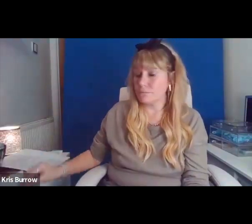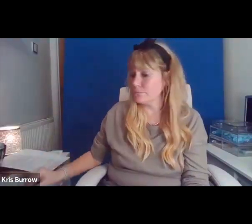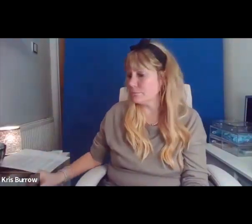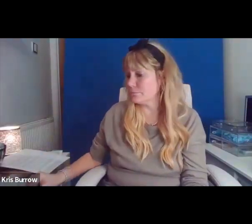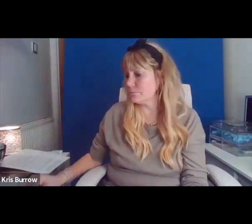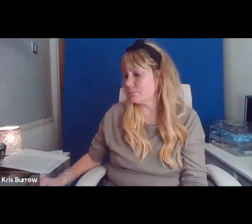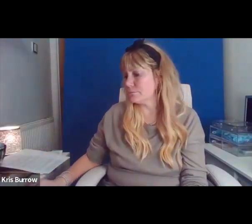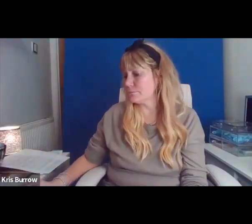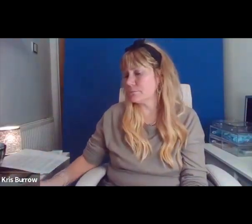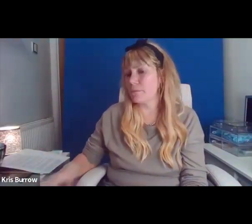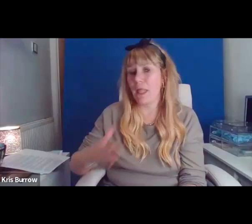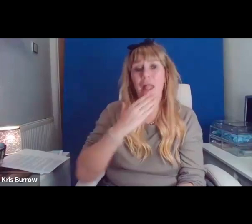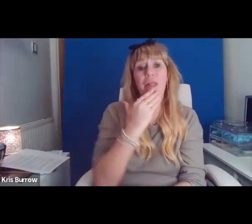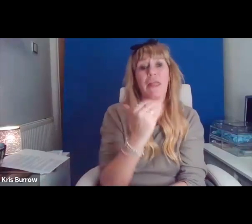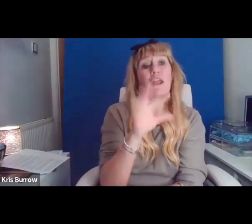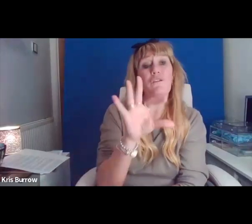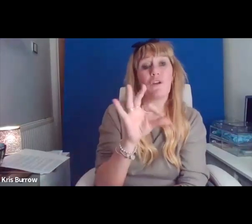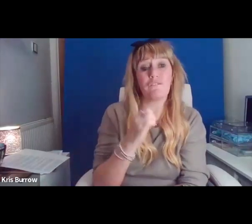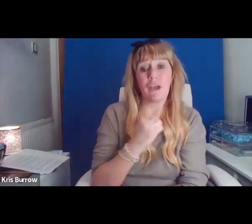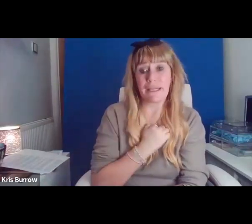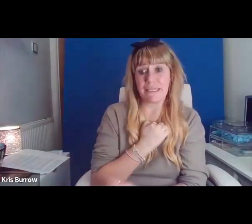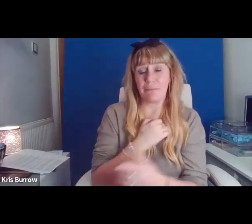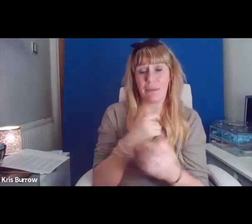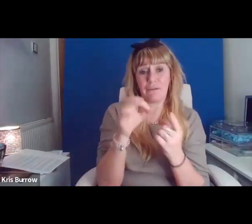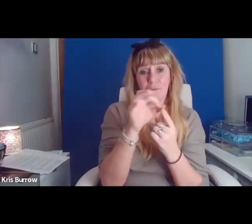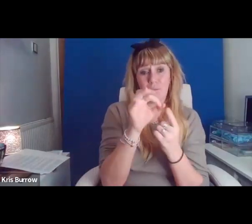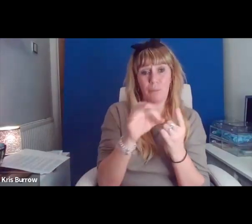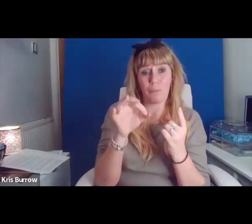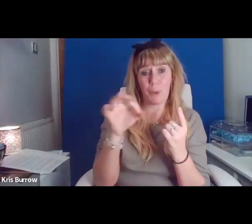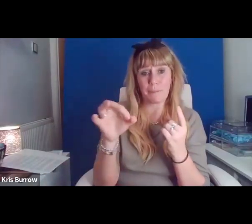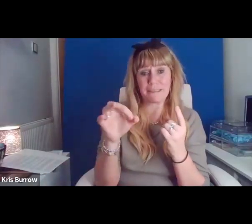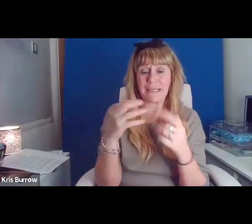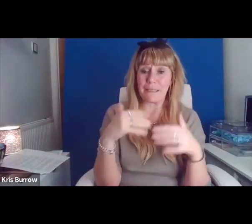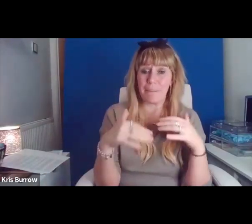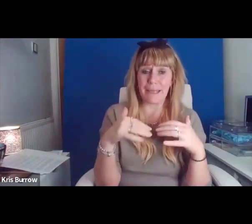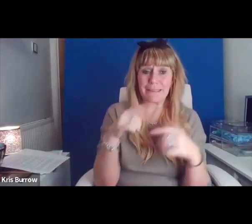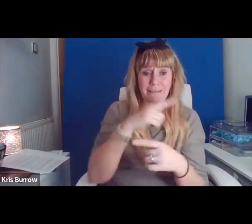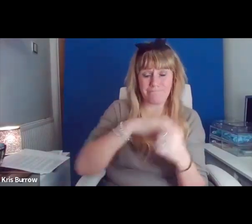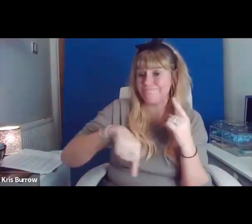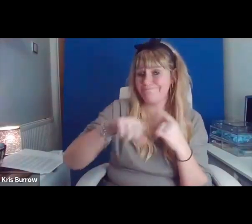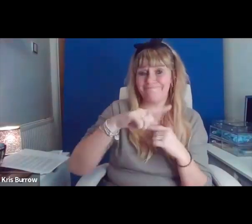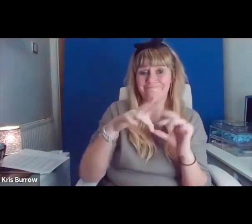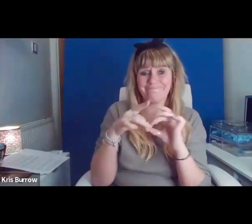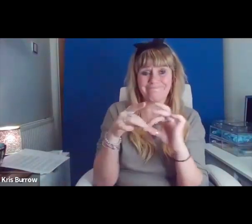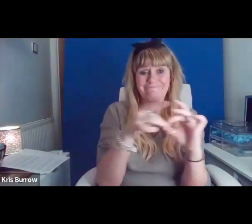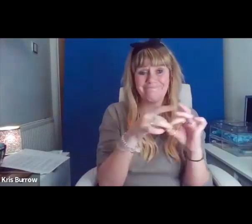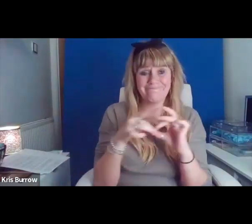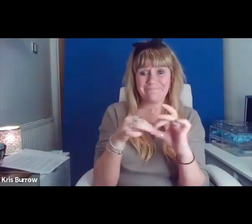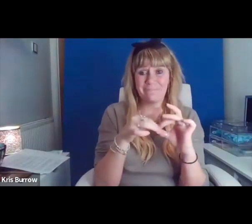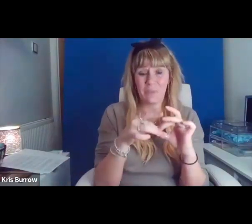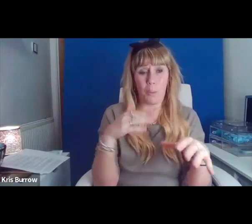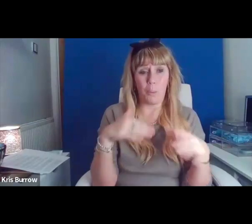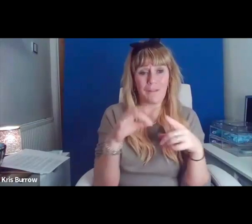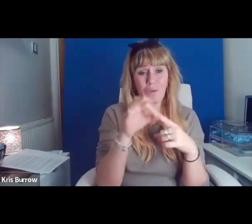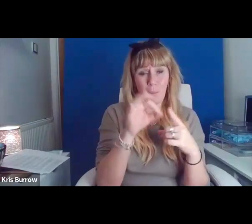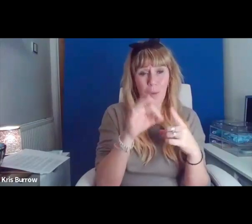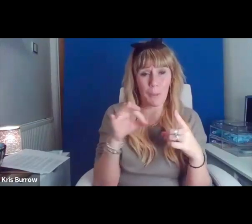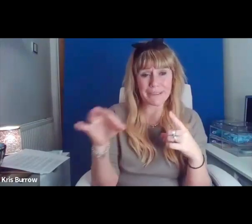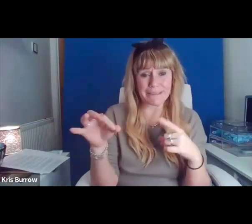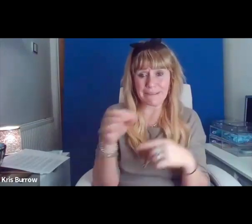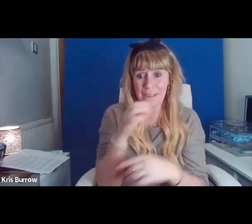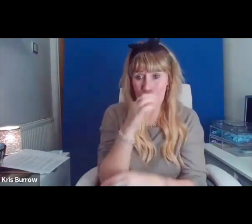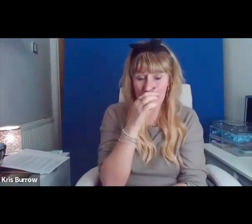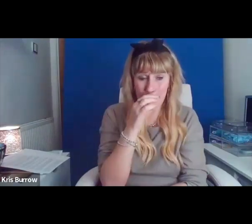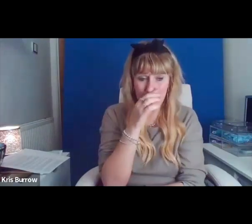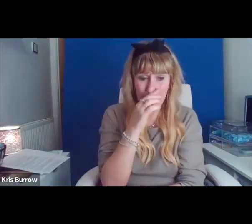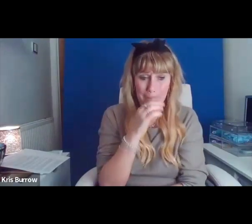Thank you for inviting me to read tonight. It's amazing to be here in the company of such wonderful poets. I'm going to finish with this slightly whimsical